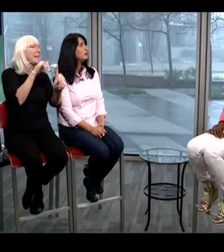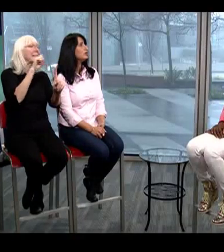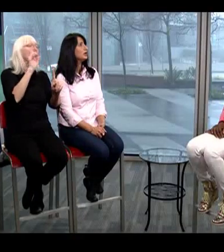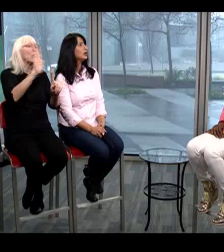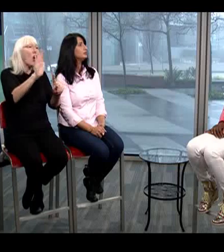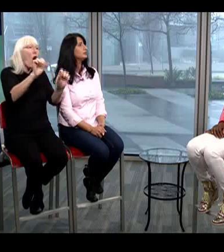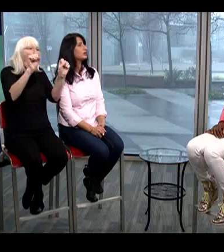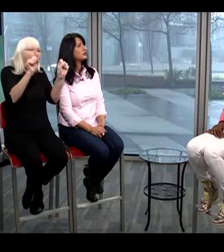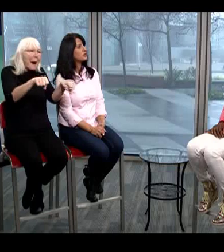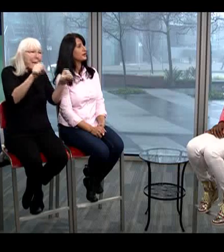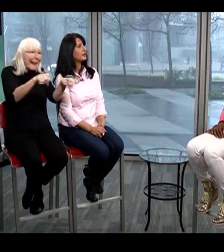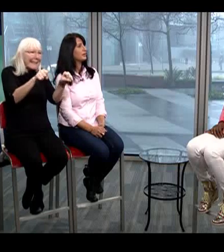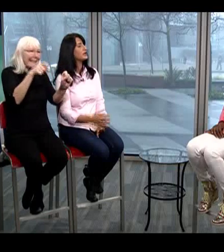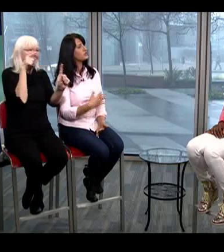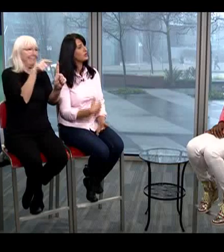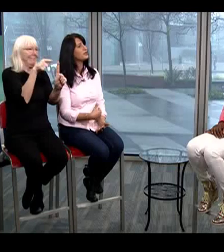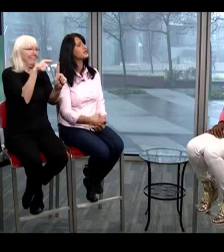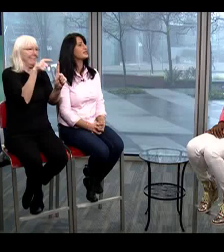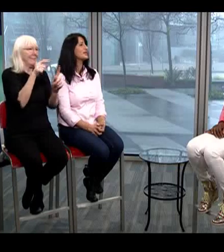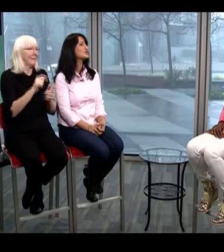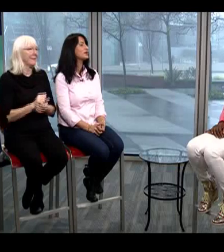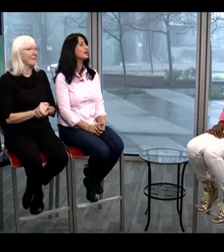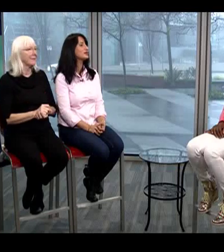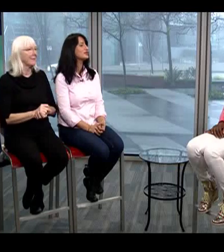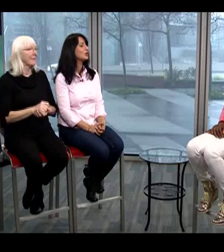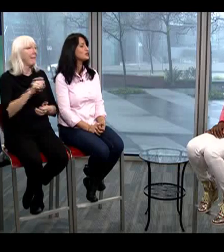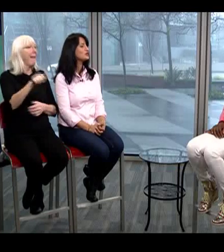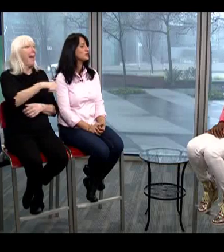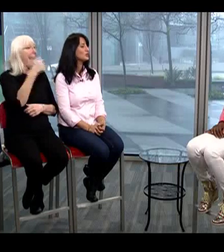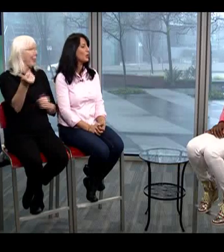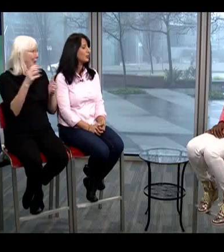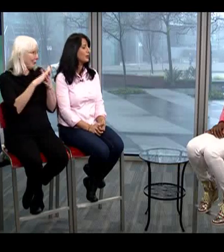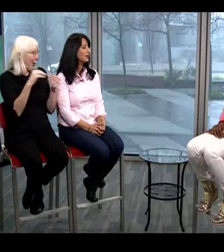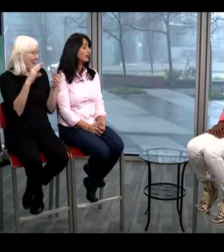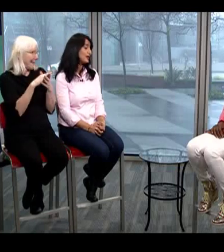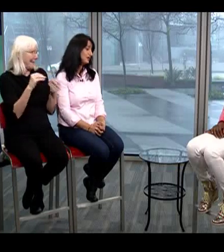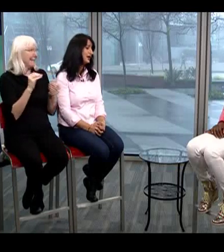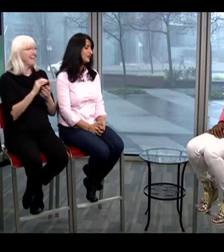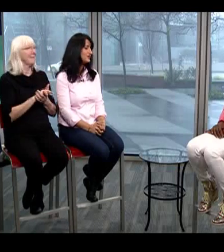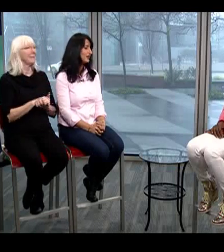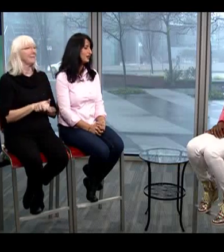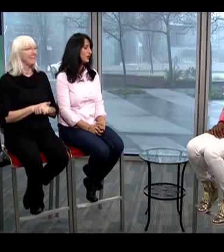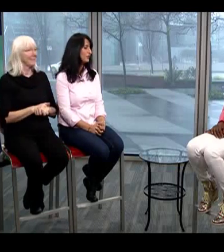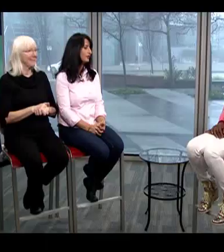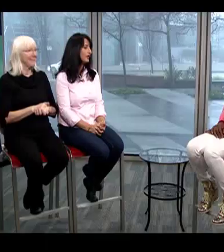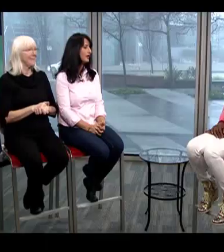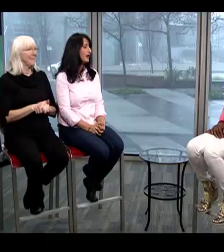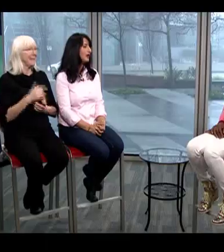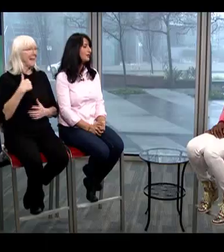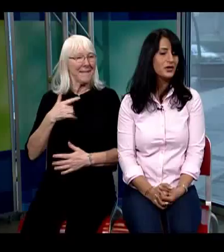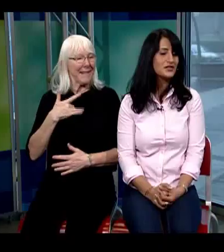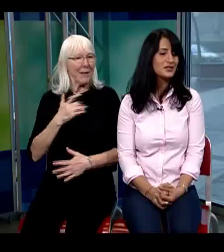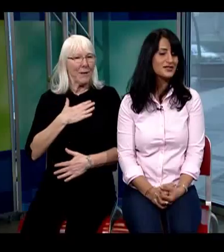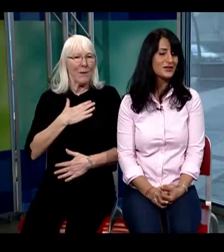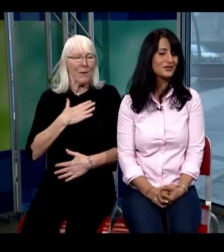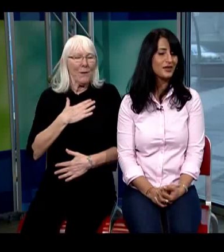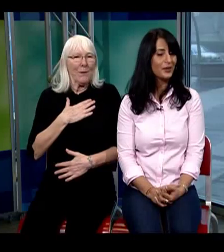another story that sorry another success story that is close to home and i i've taken a lot of uh personal sort of uh